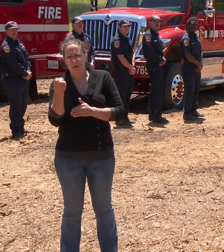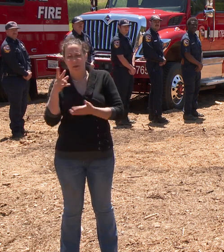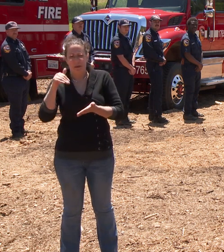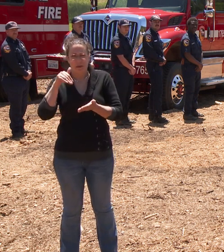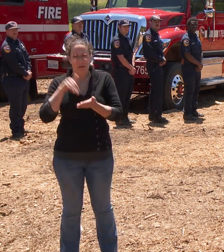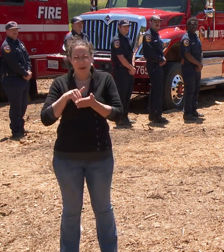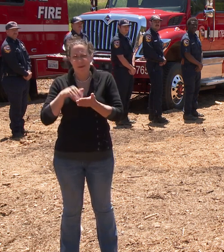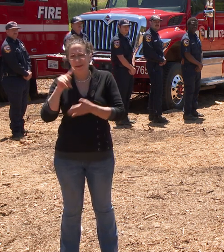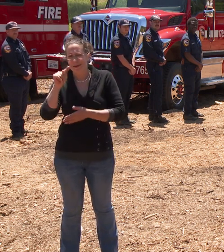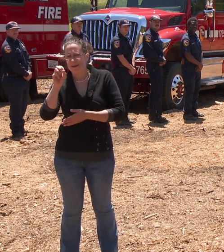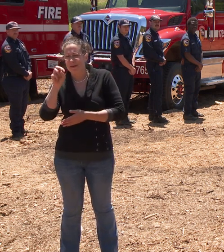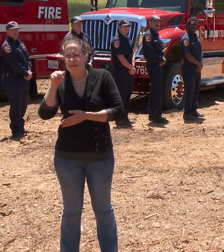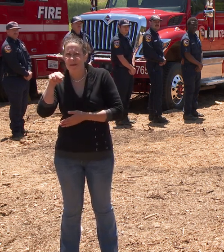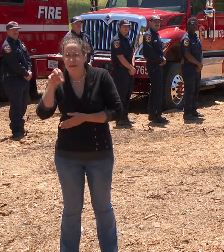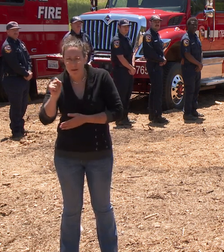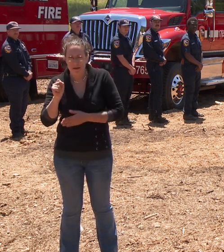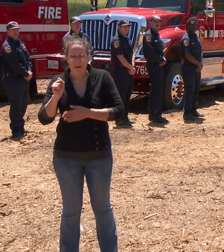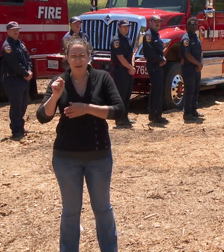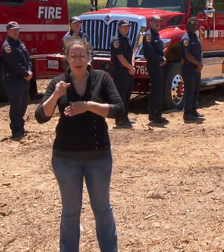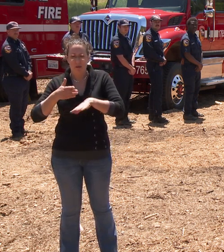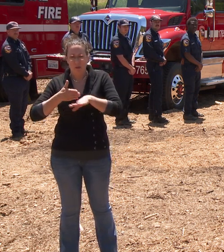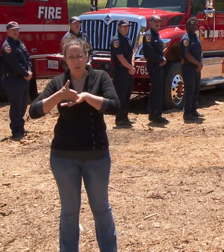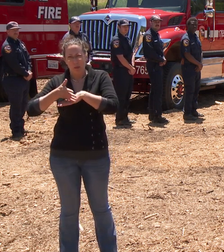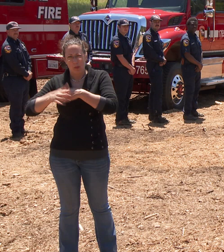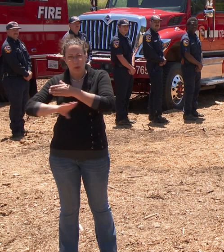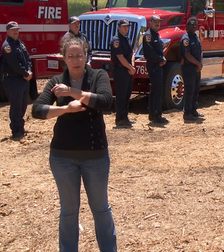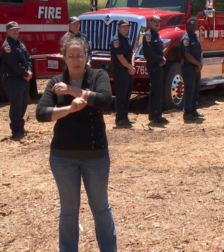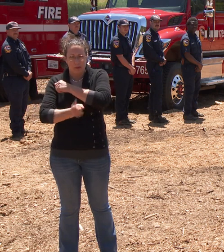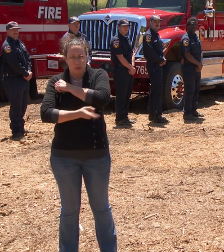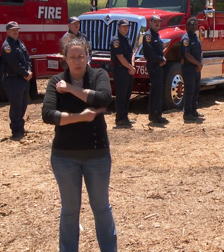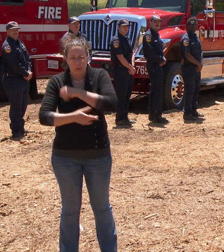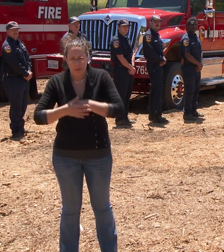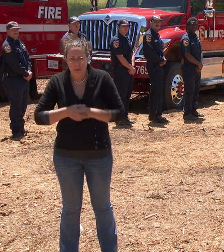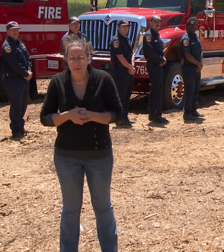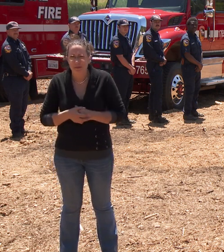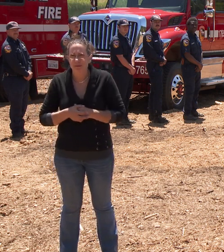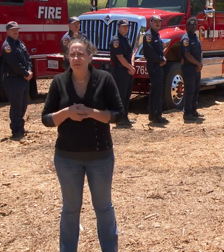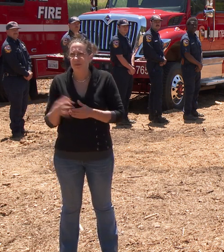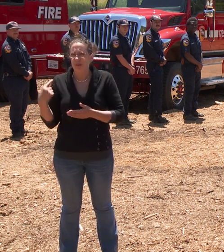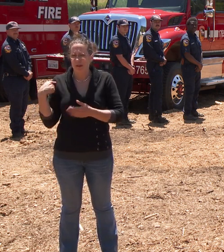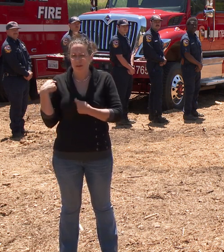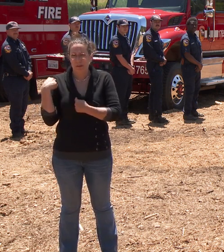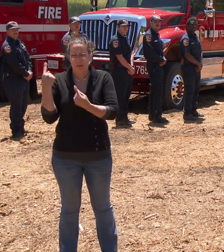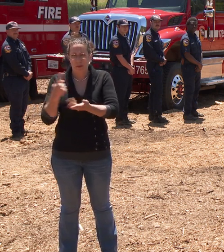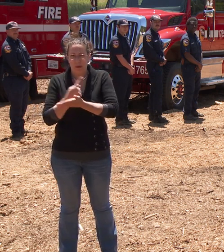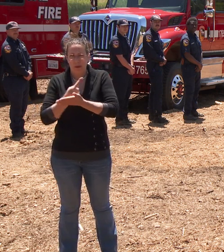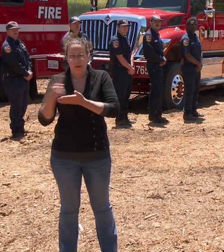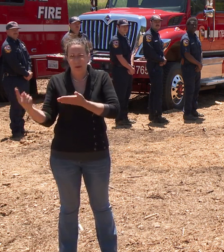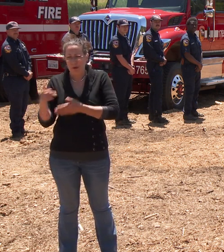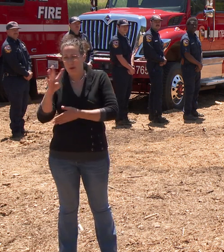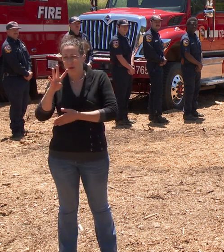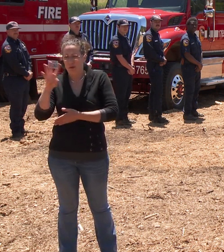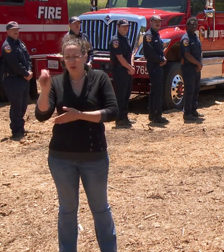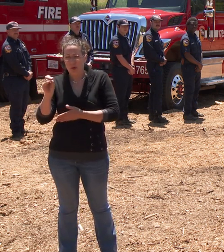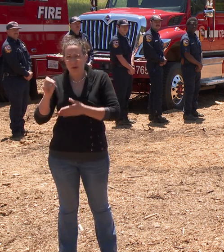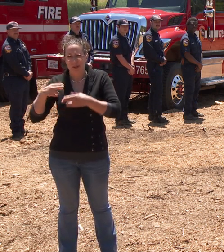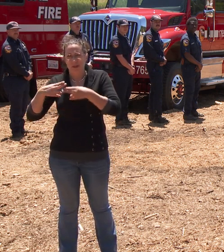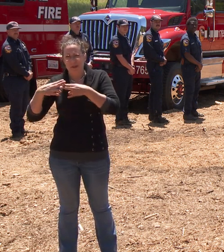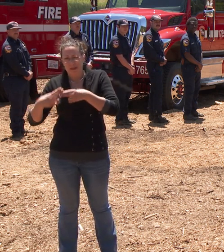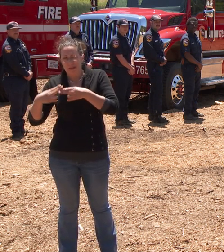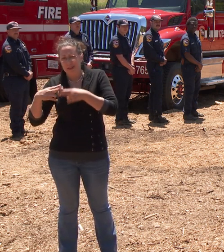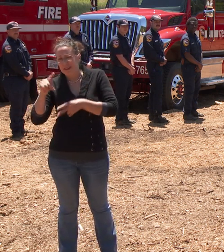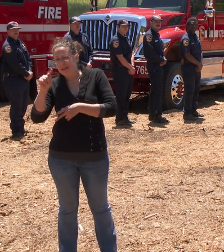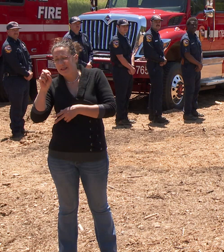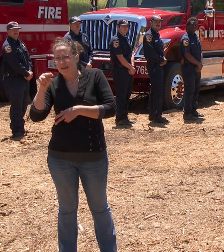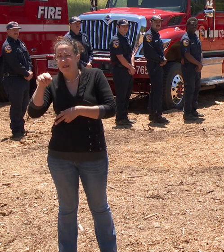tons of dead and woody debris. In the last week alone nearly 40 tons of dead eucalyptus logs have been disposed of just on